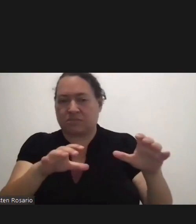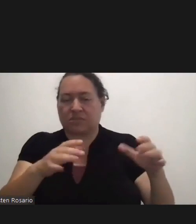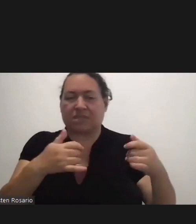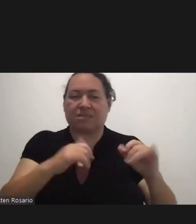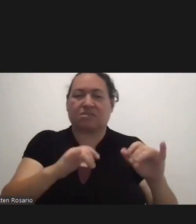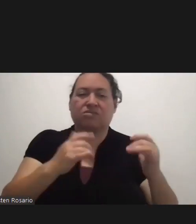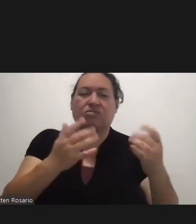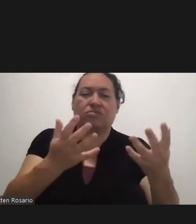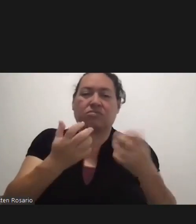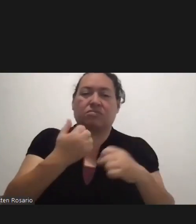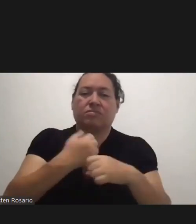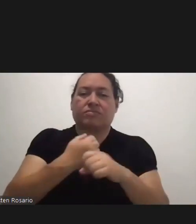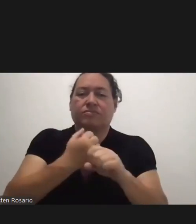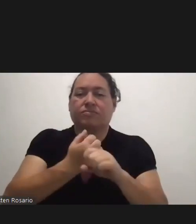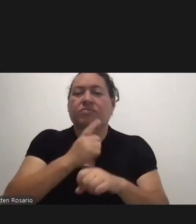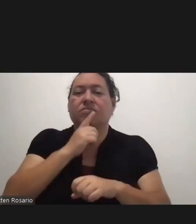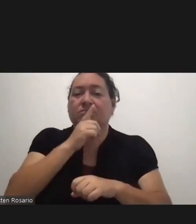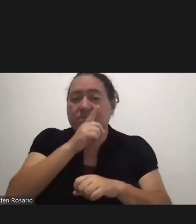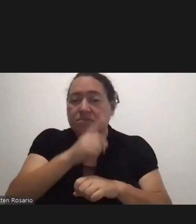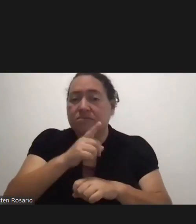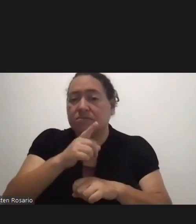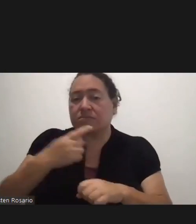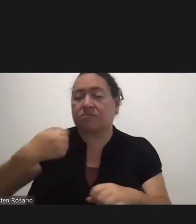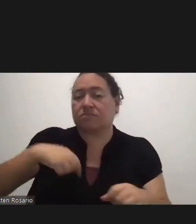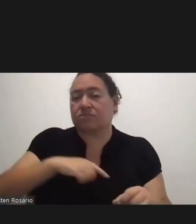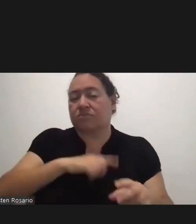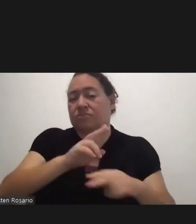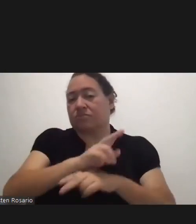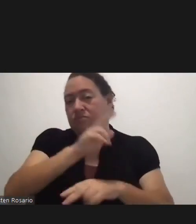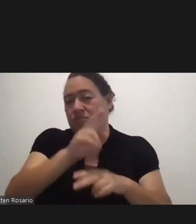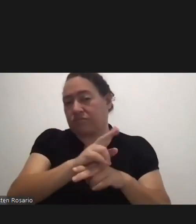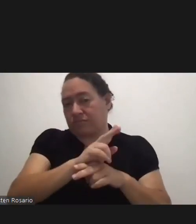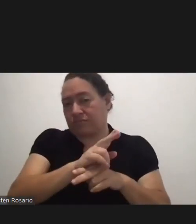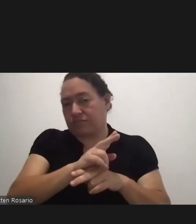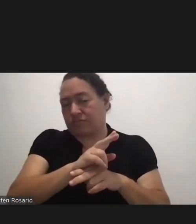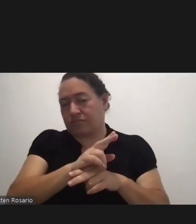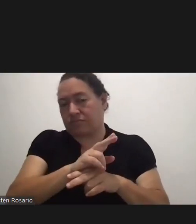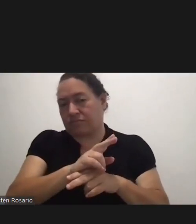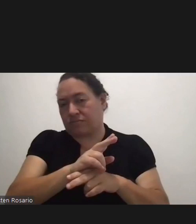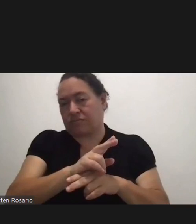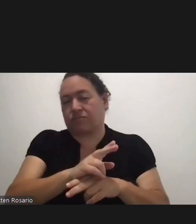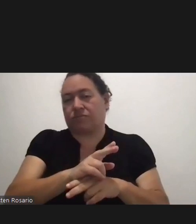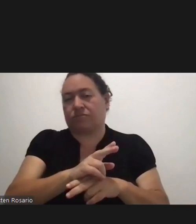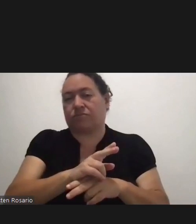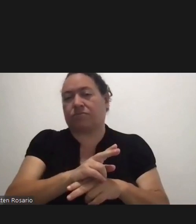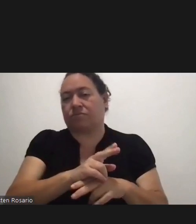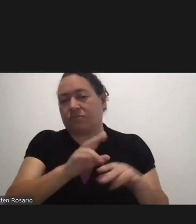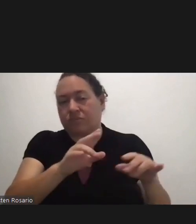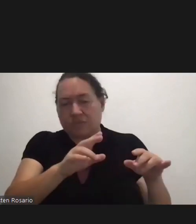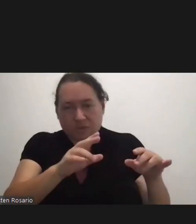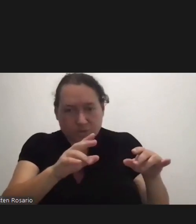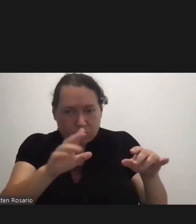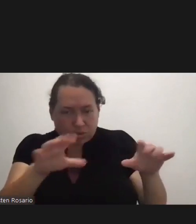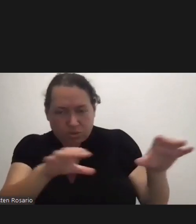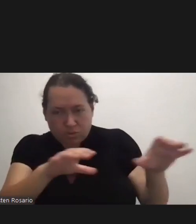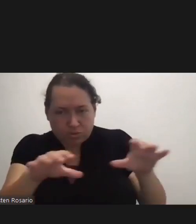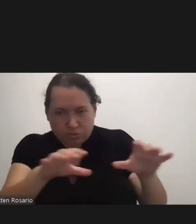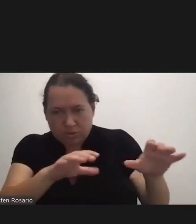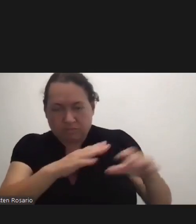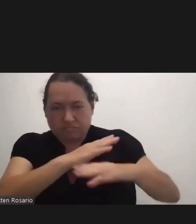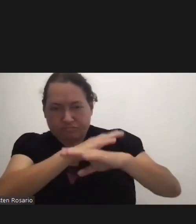Make Sure That We Are Still Using Mitigating Measures To Continue To